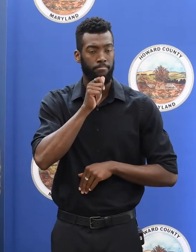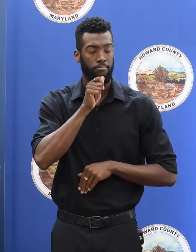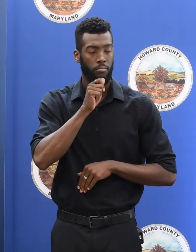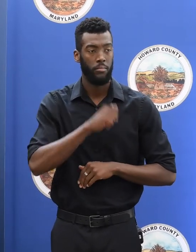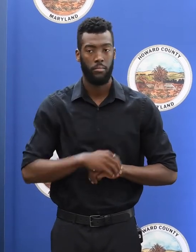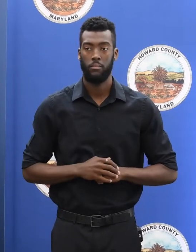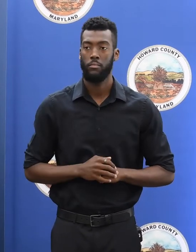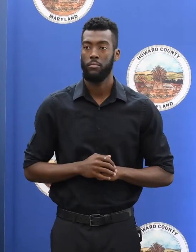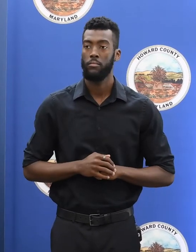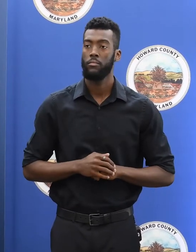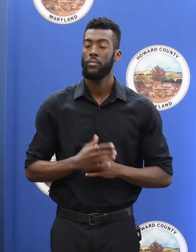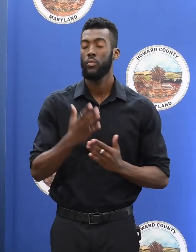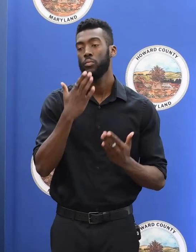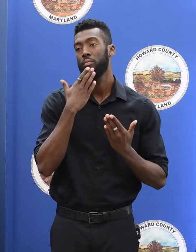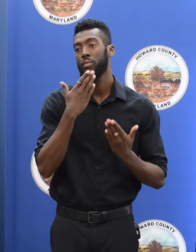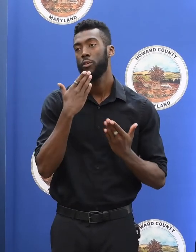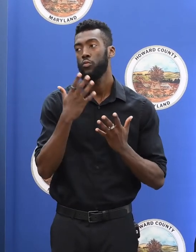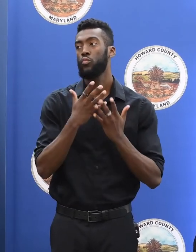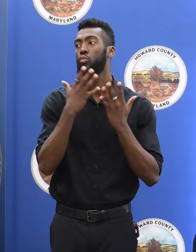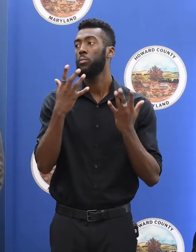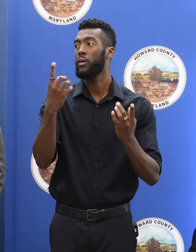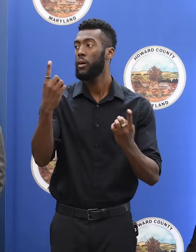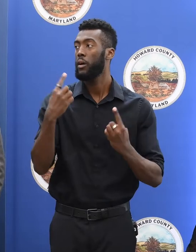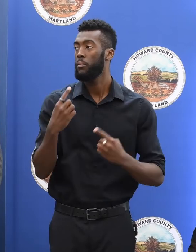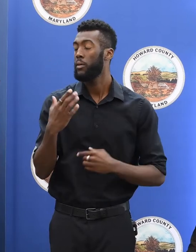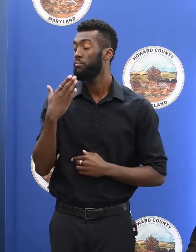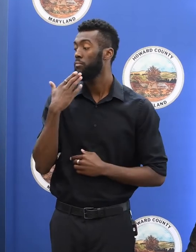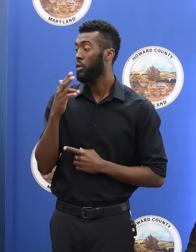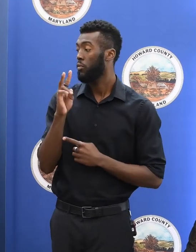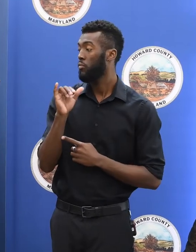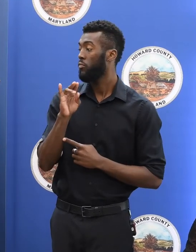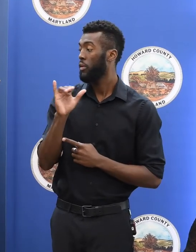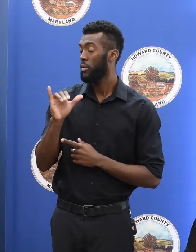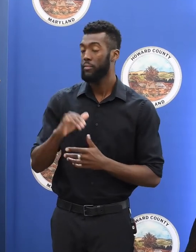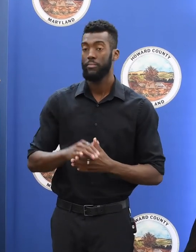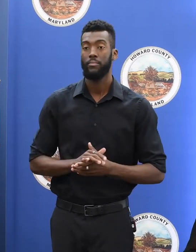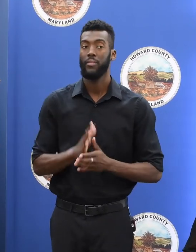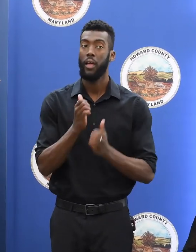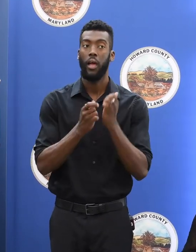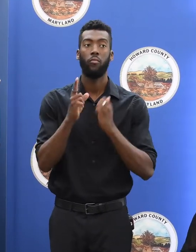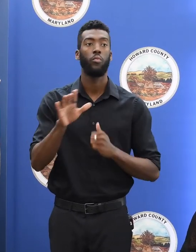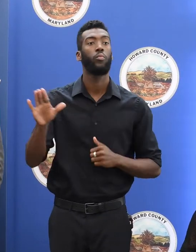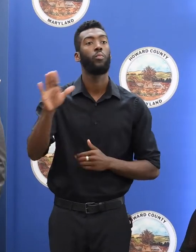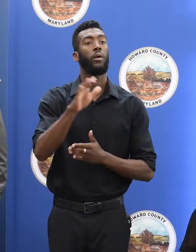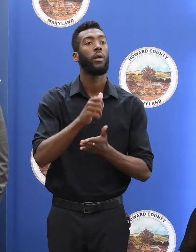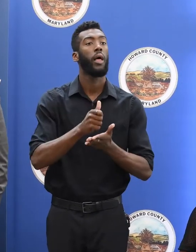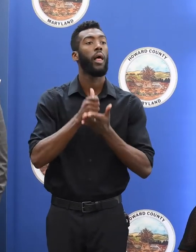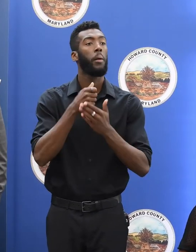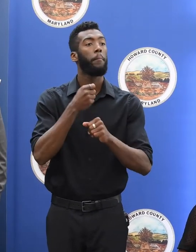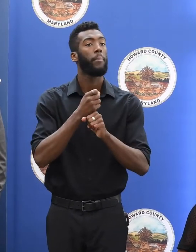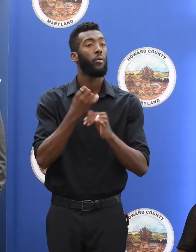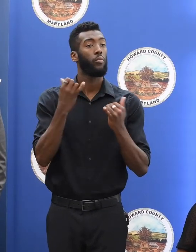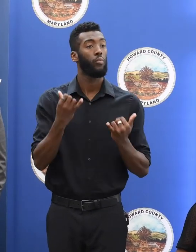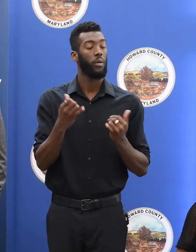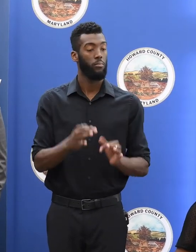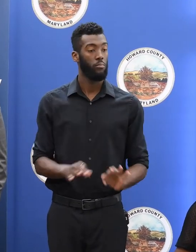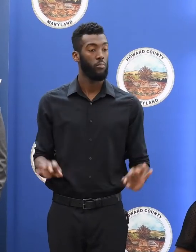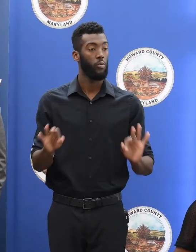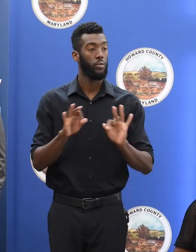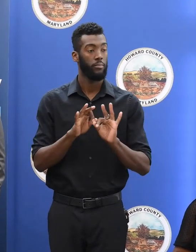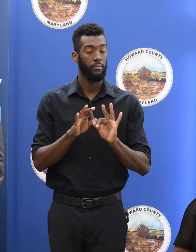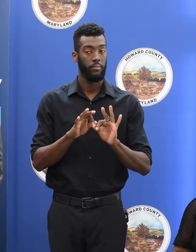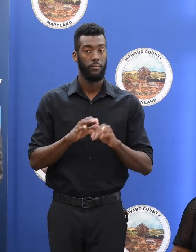So thank you so much for being here. And thank you again, Vinnie, and everyone who helped make today important